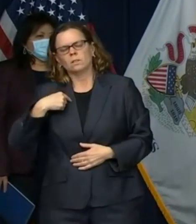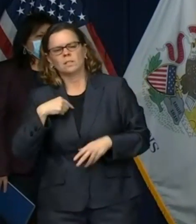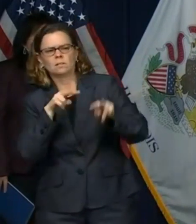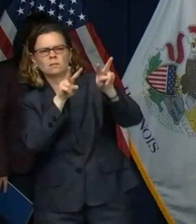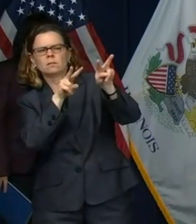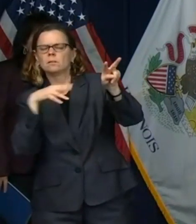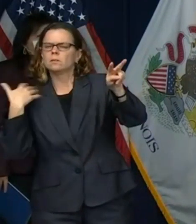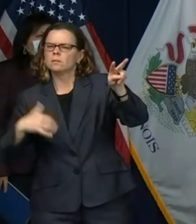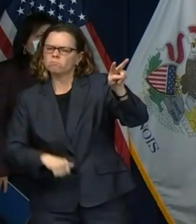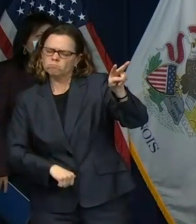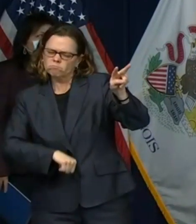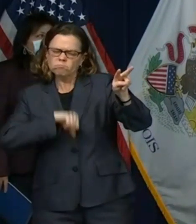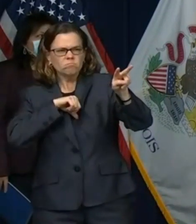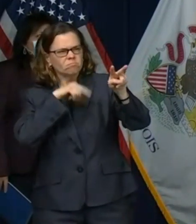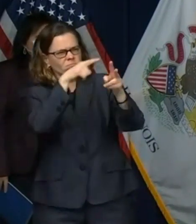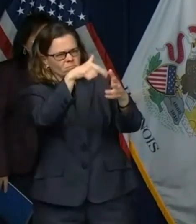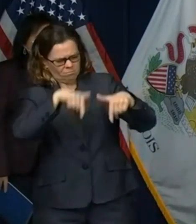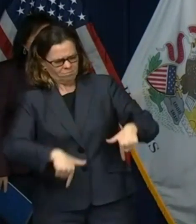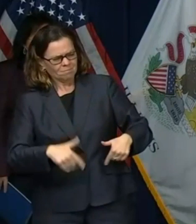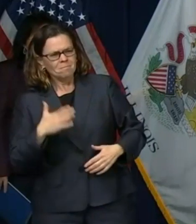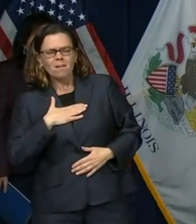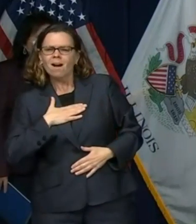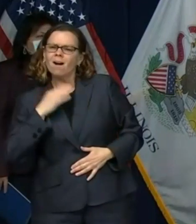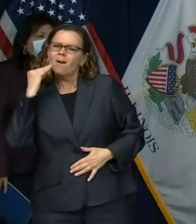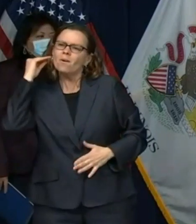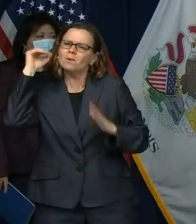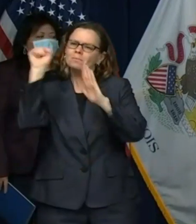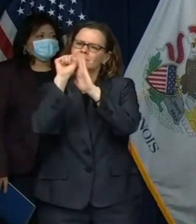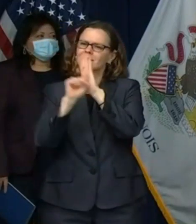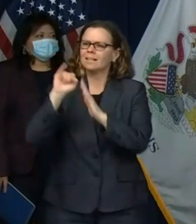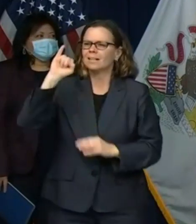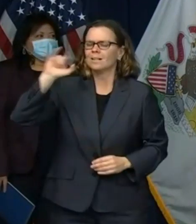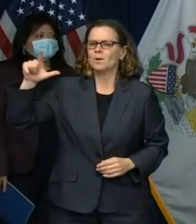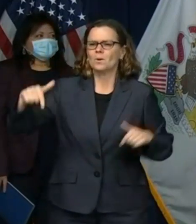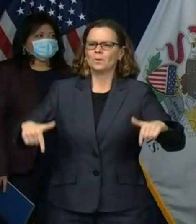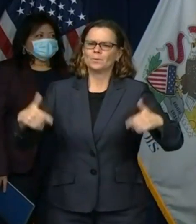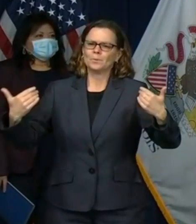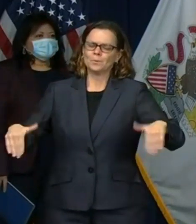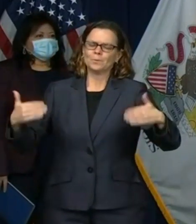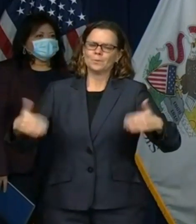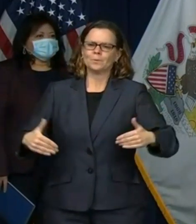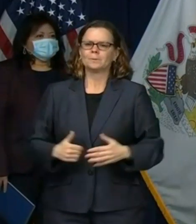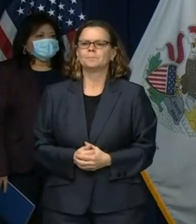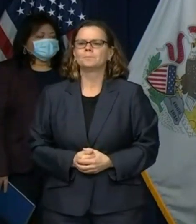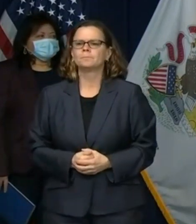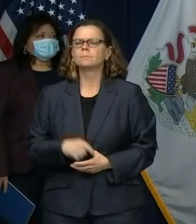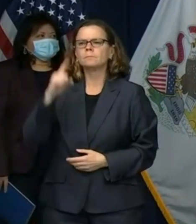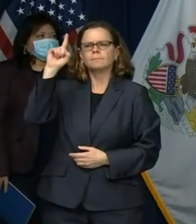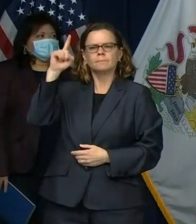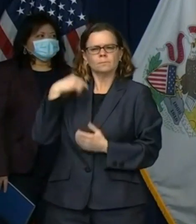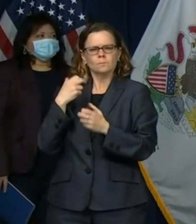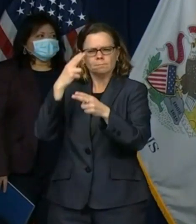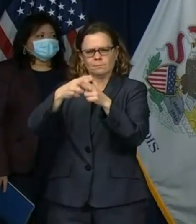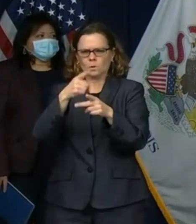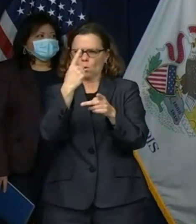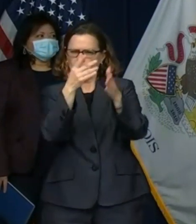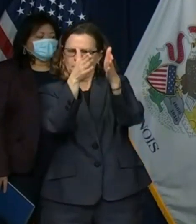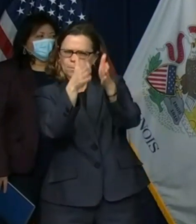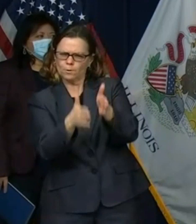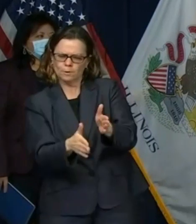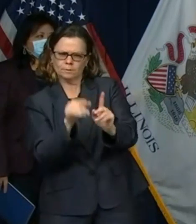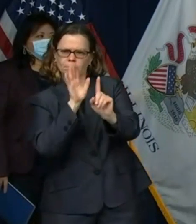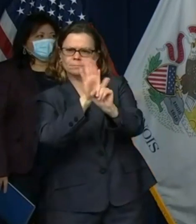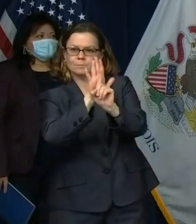i just want to tell you about one such person whose inspiring story was featured in the state journal